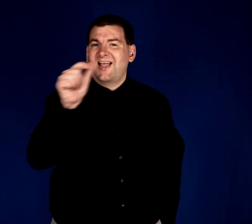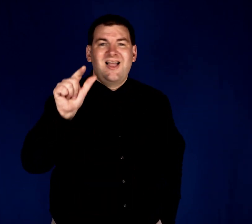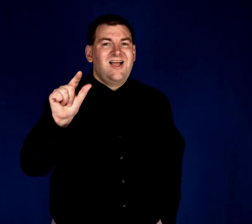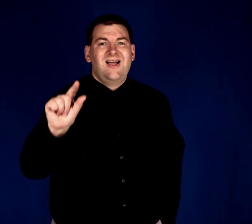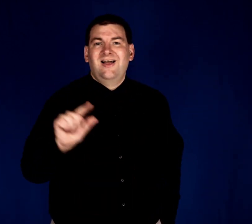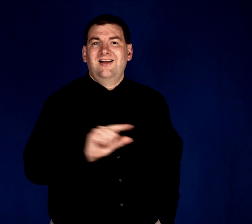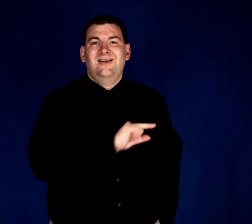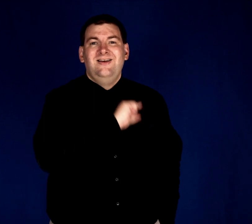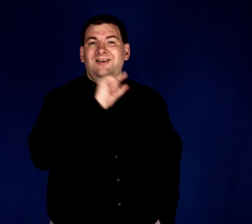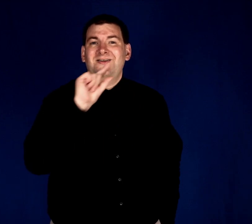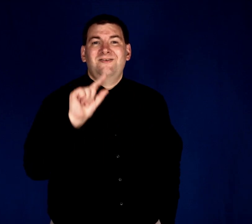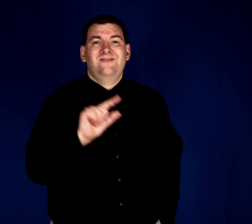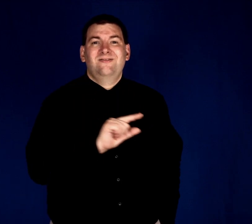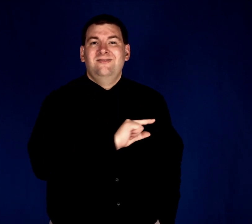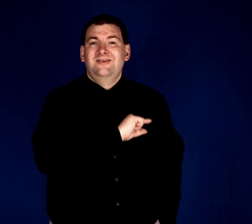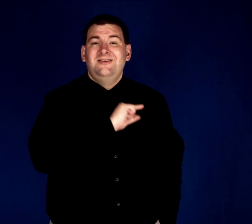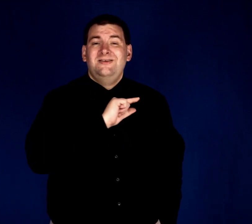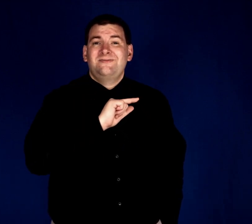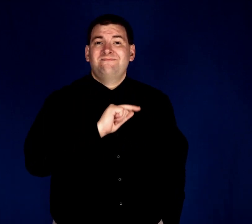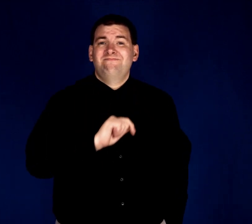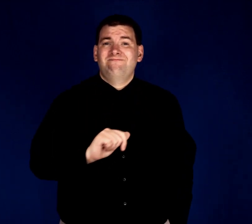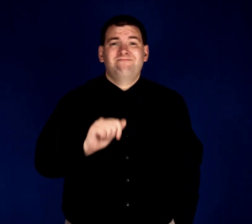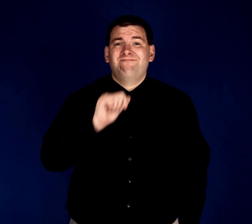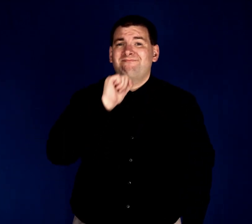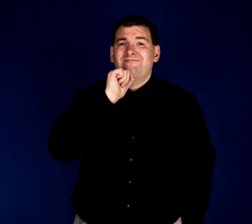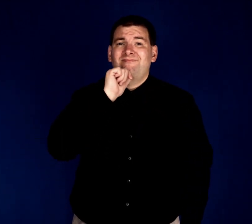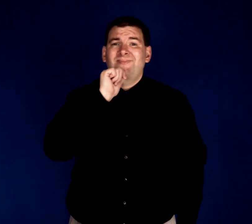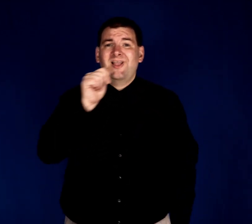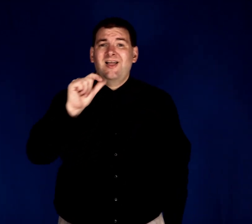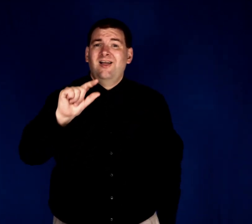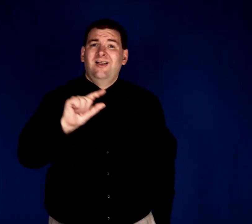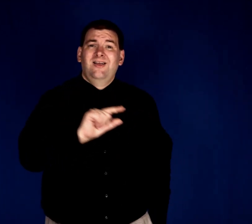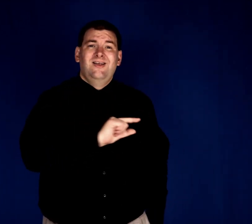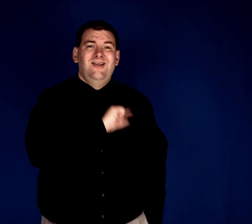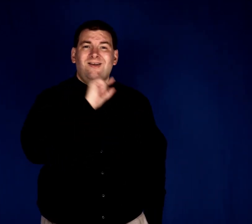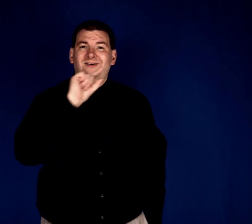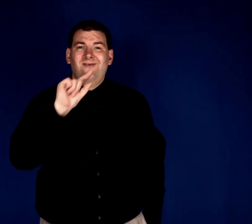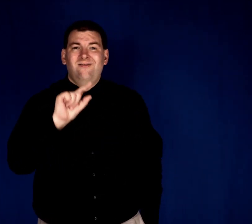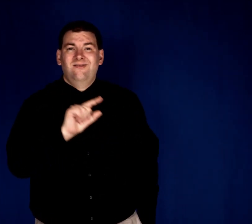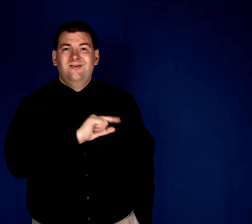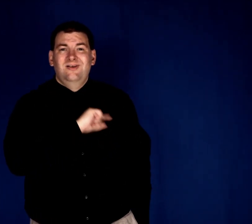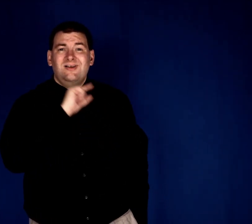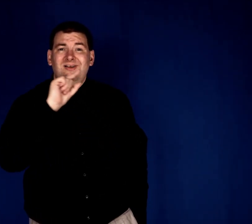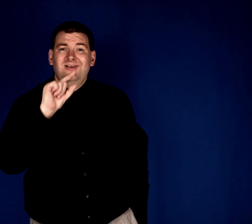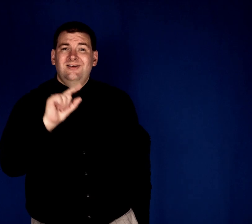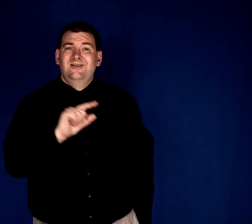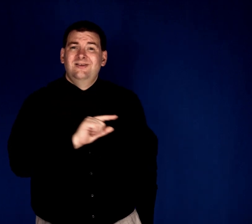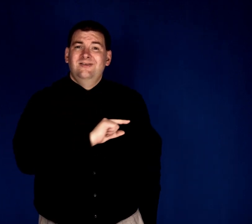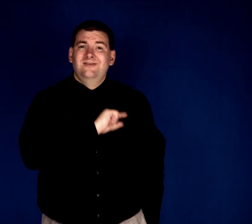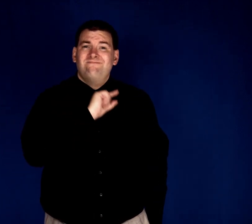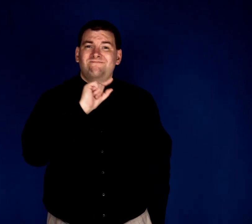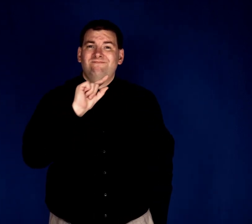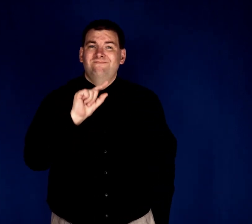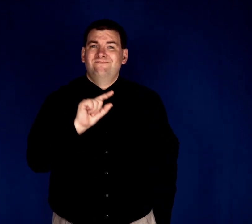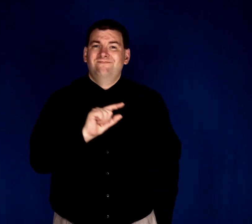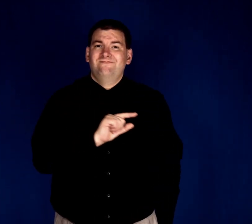not guilty Not guilty, not